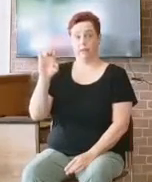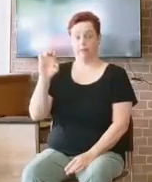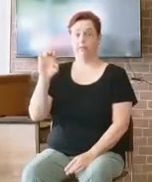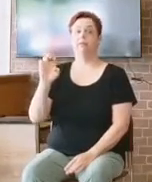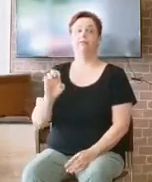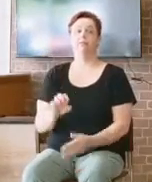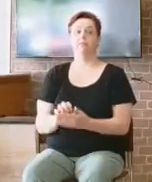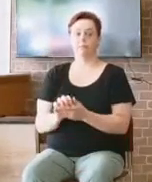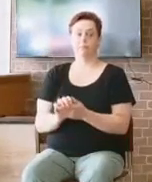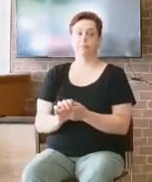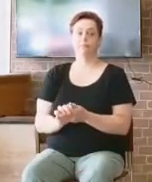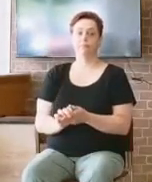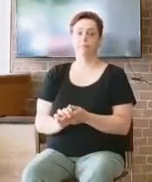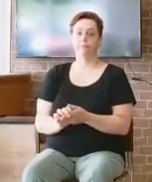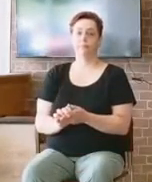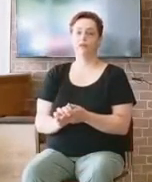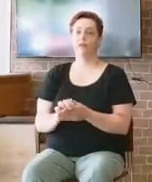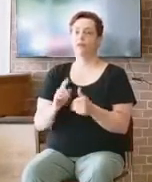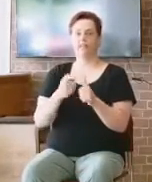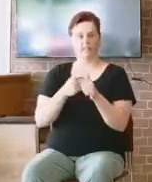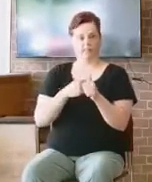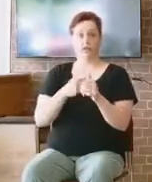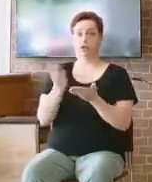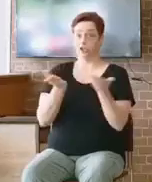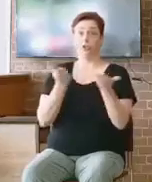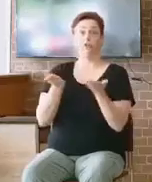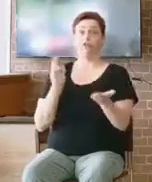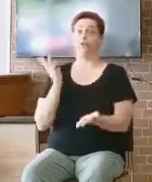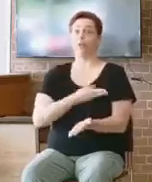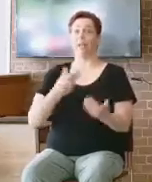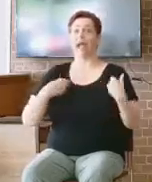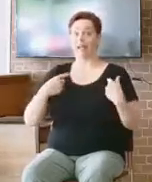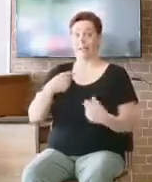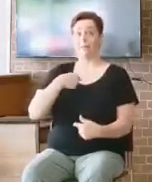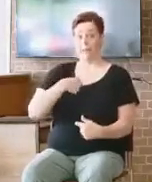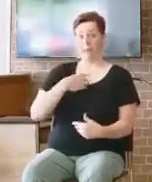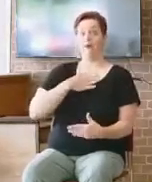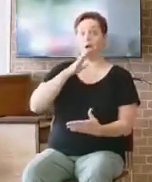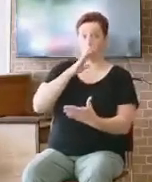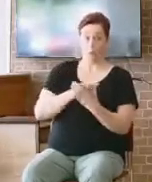So, uh, the very first service, was just me and Deidre and the kids. And then the second service,